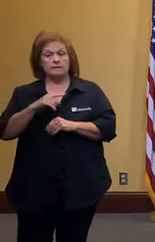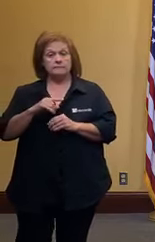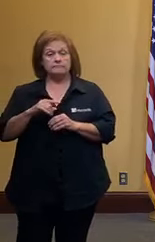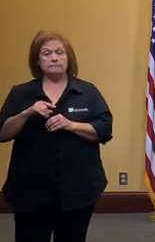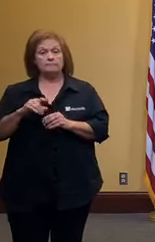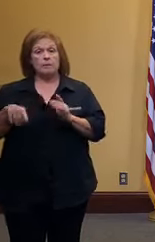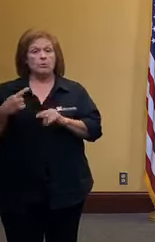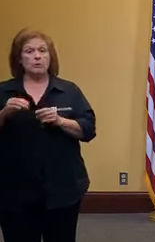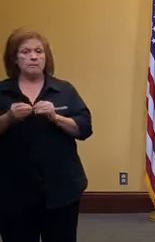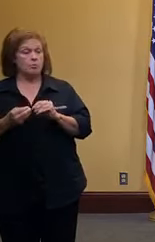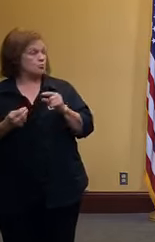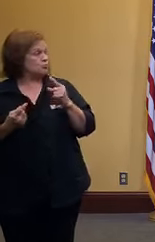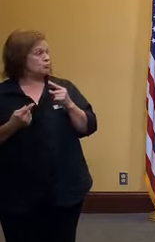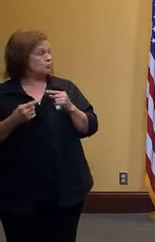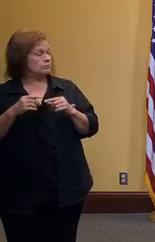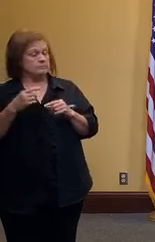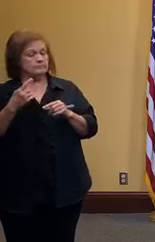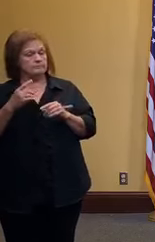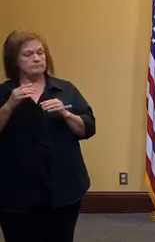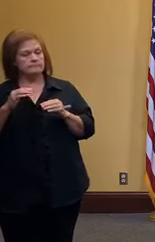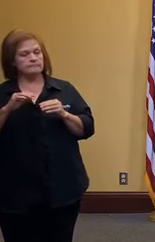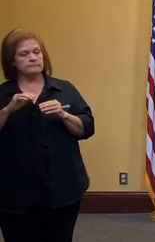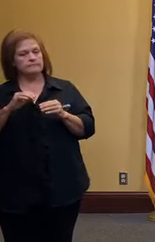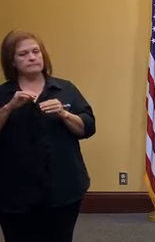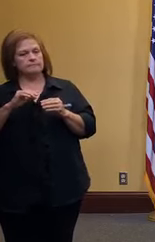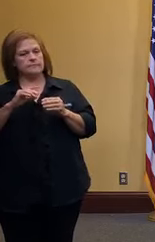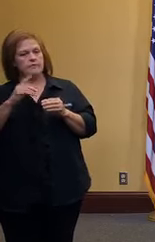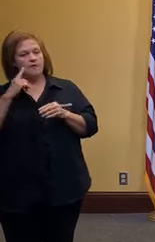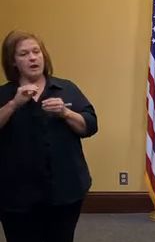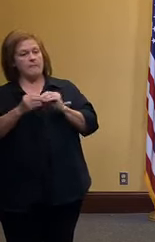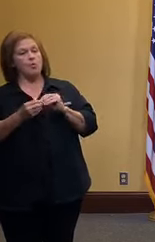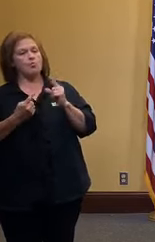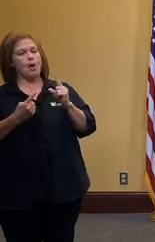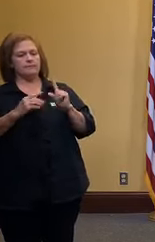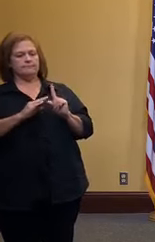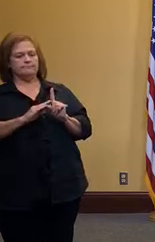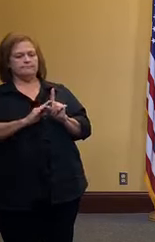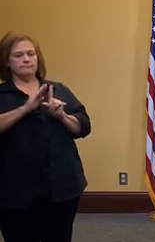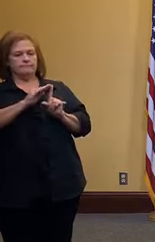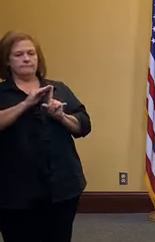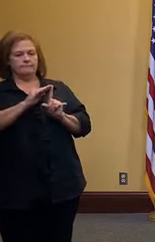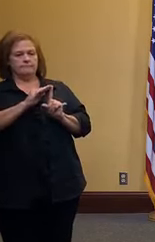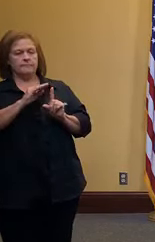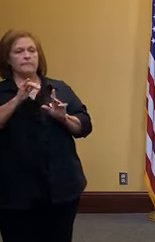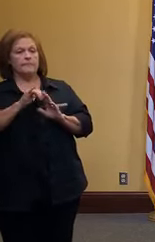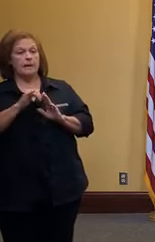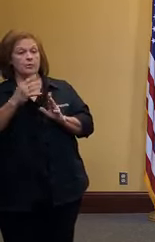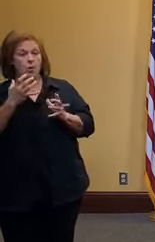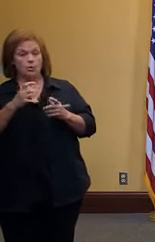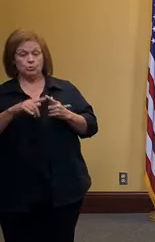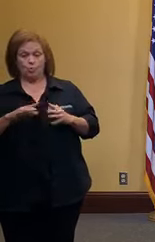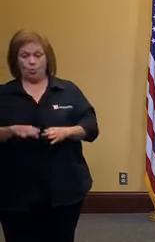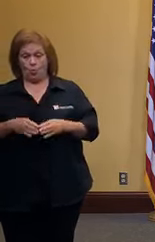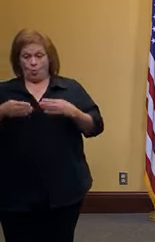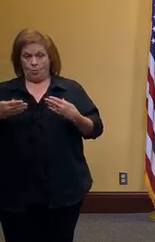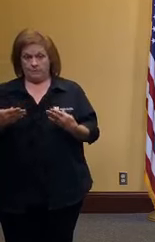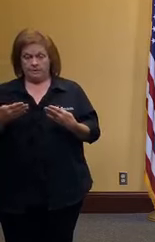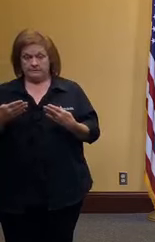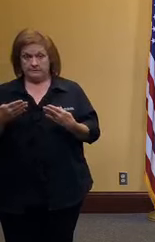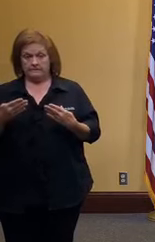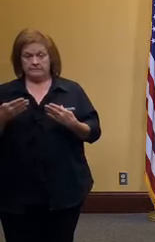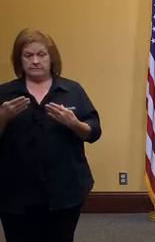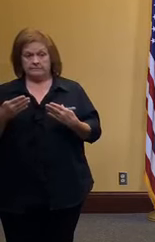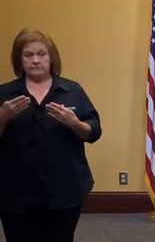one the first milestone that needs to be met by any region that wants to reopen is a